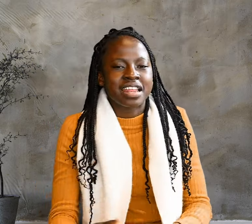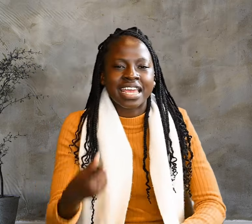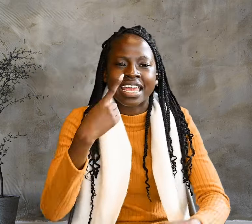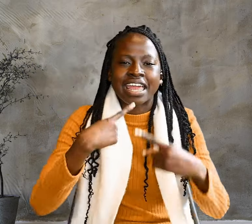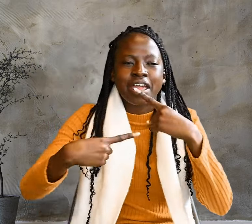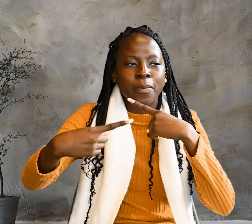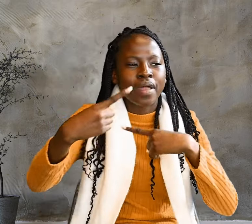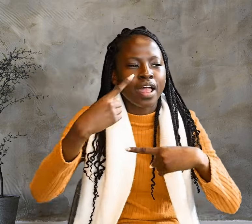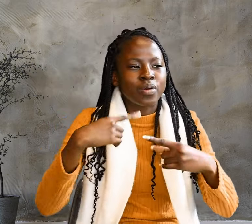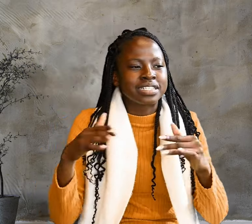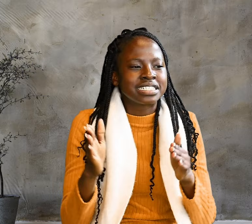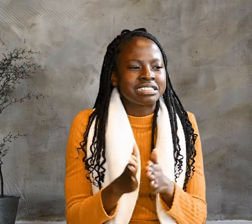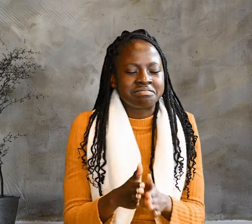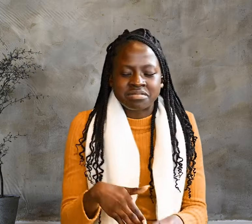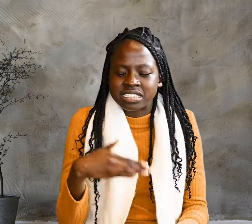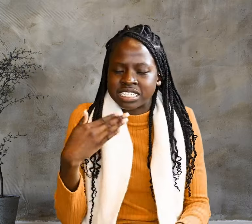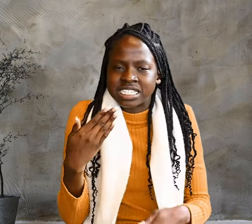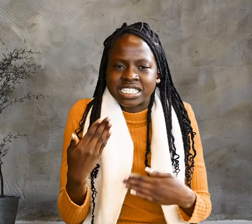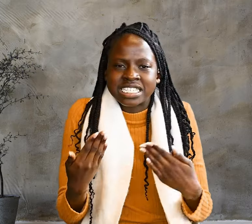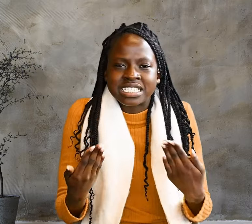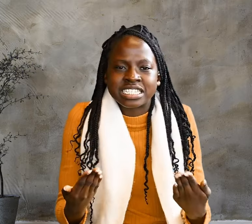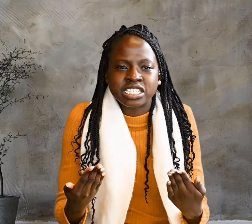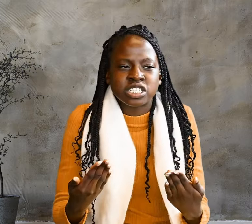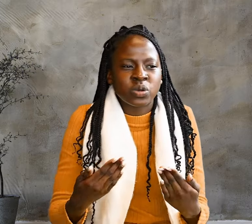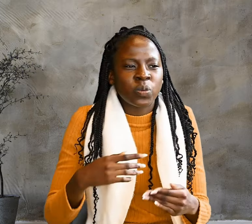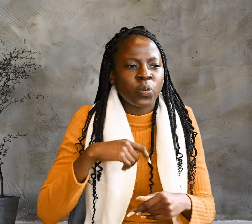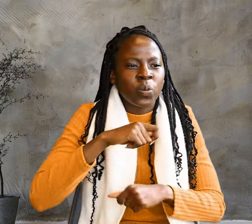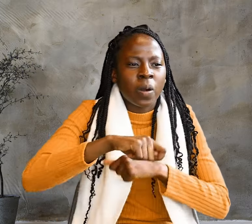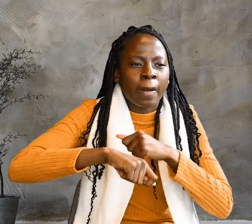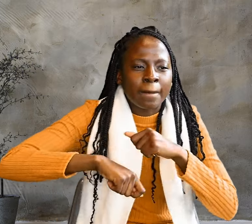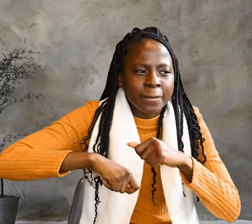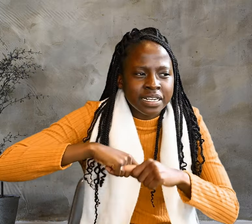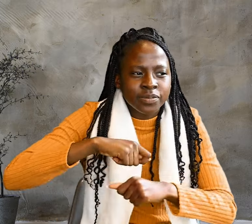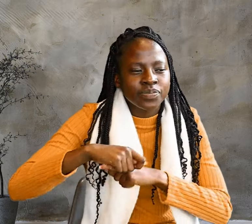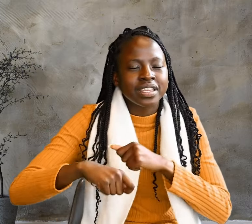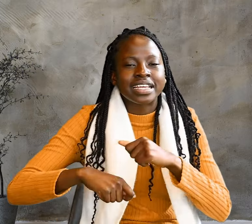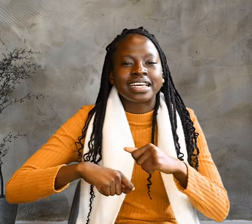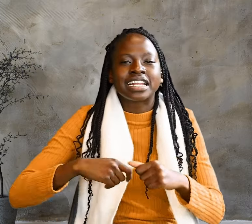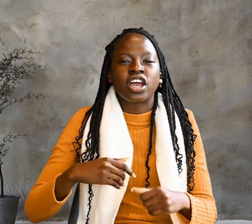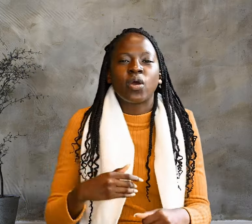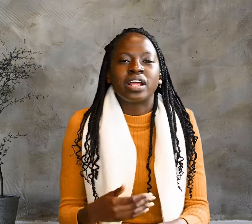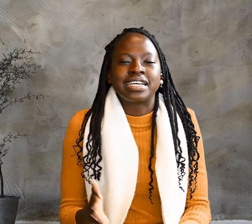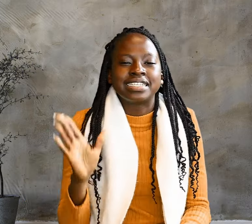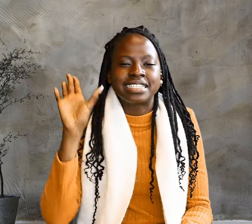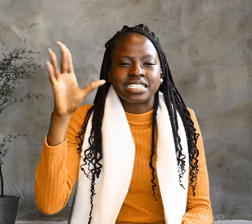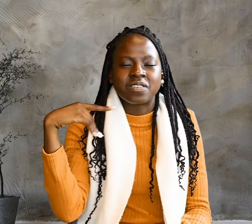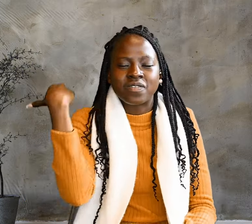his hands and feet wrapped with strips of linen and a cloth around his face.